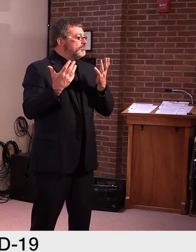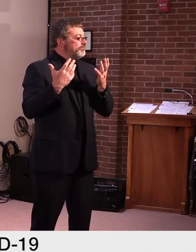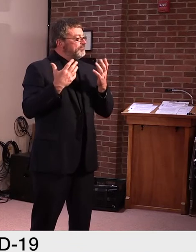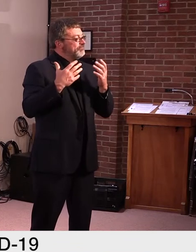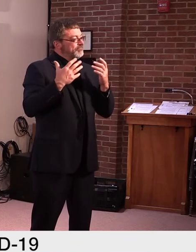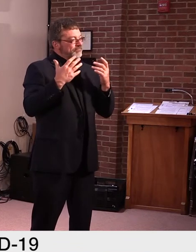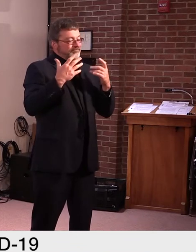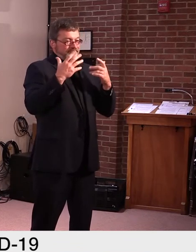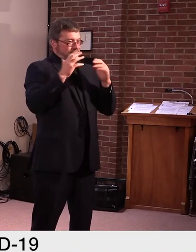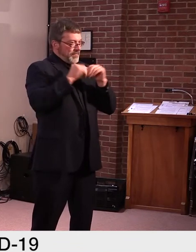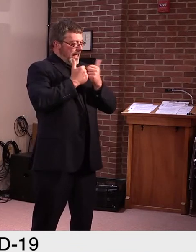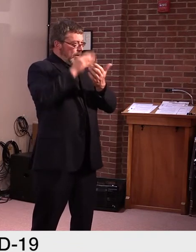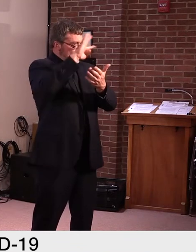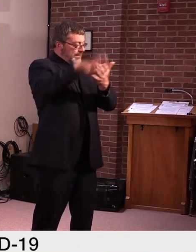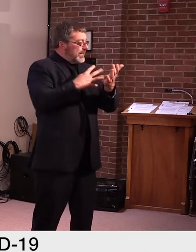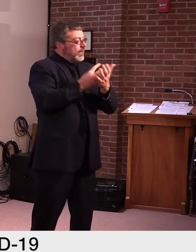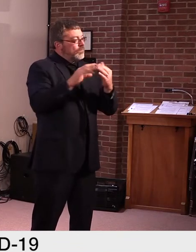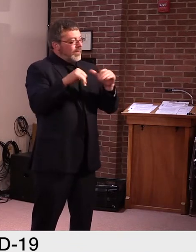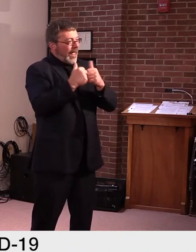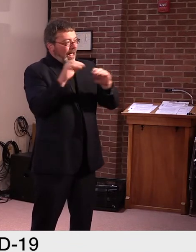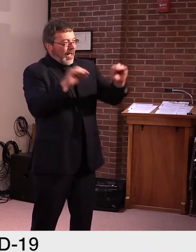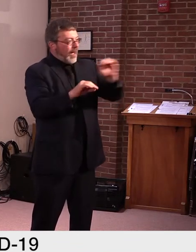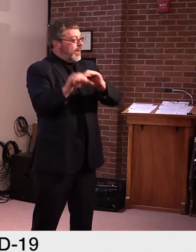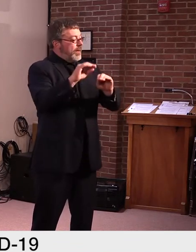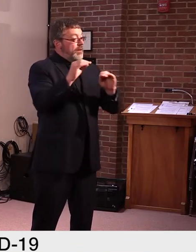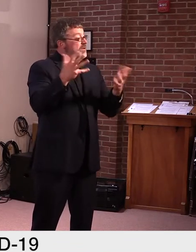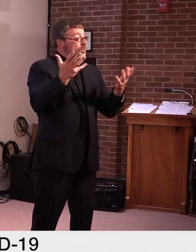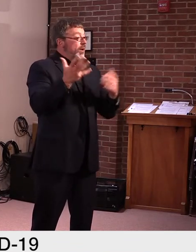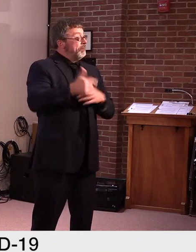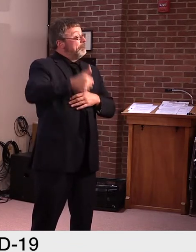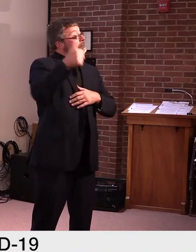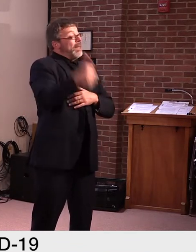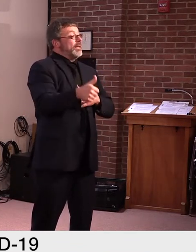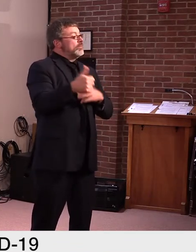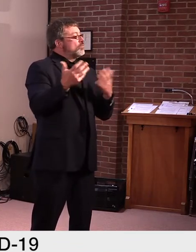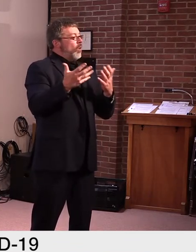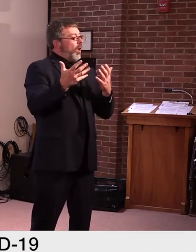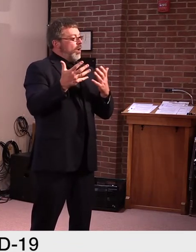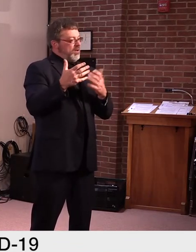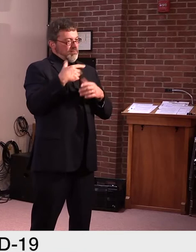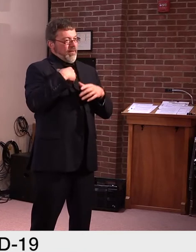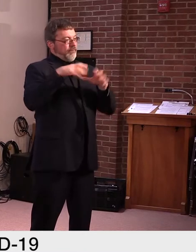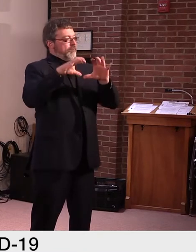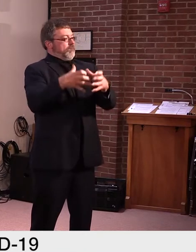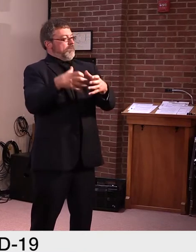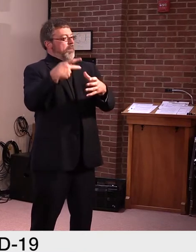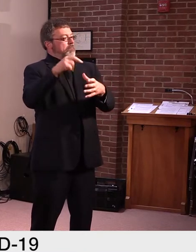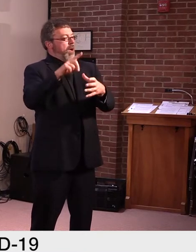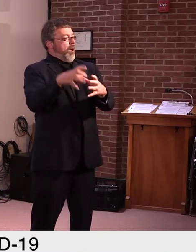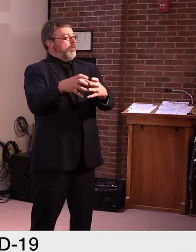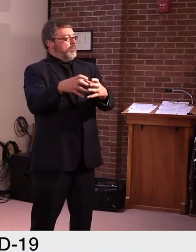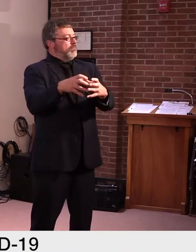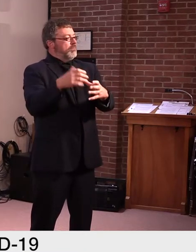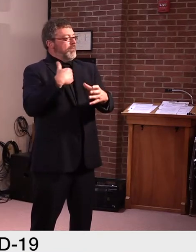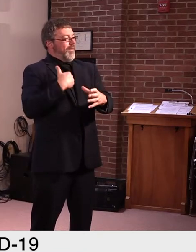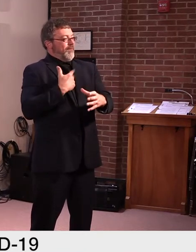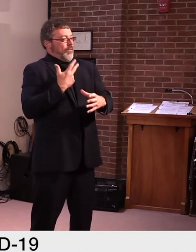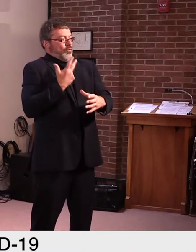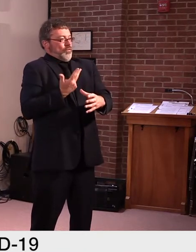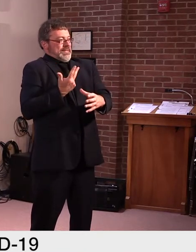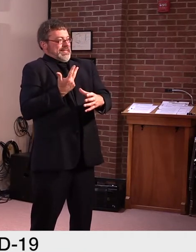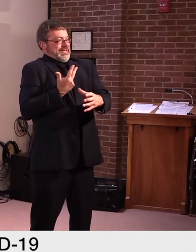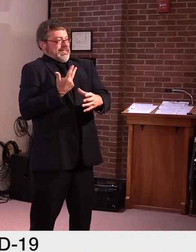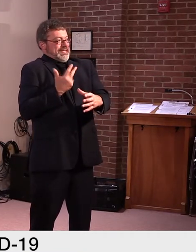the best way to do it right now is to keep our pods that are there. I think we have three pods that are there clean